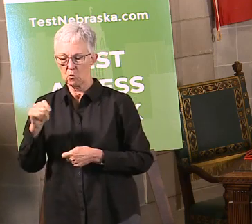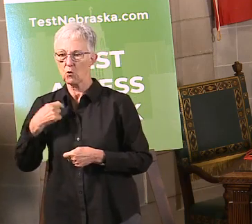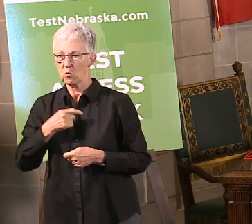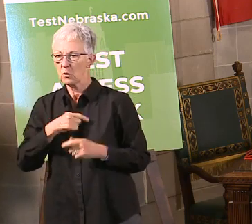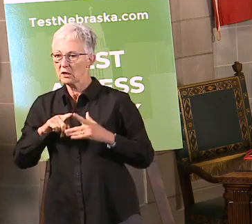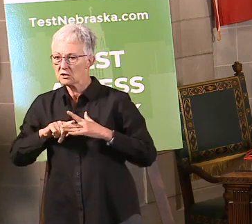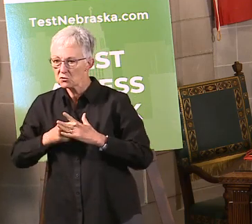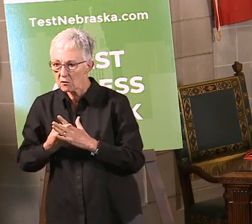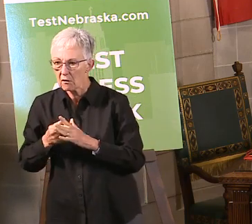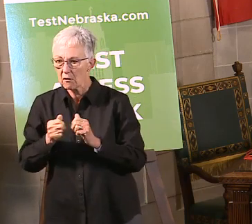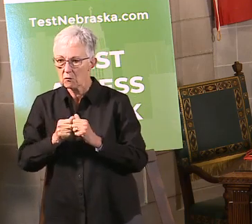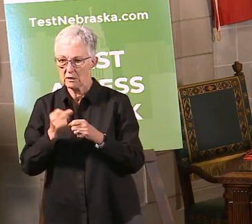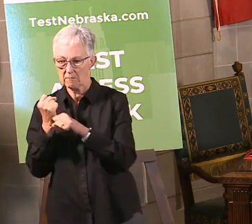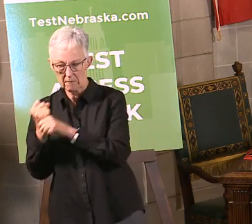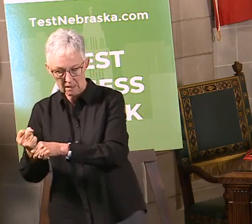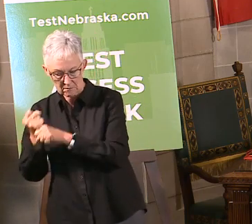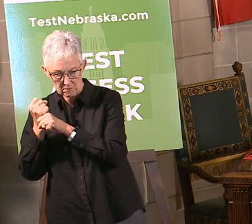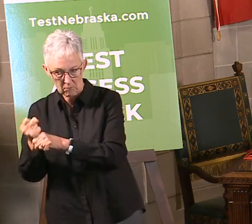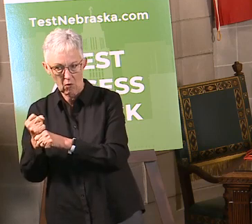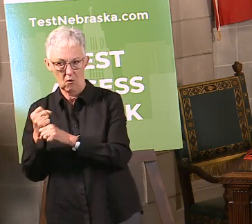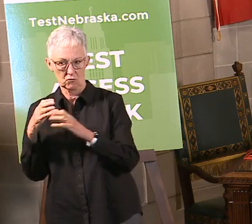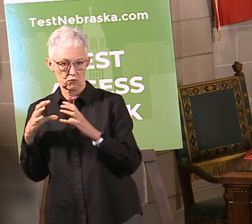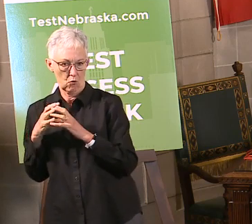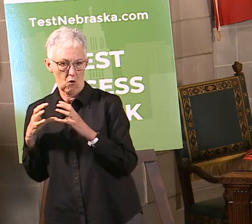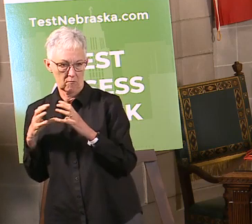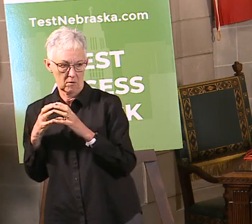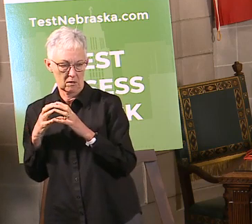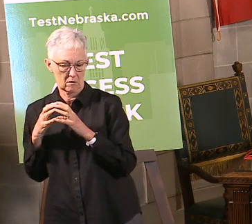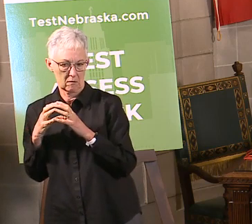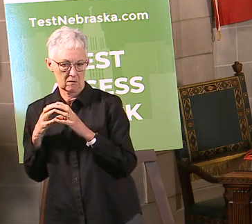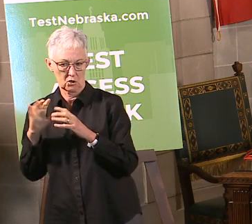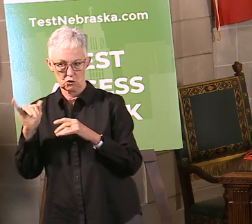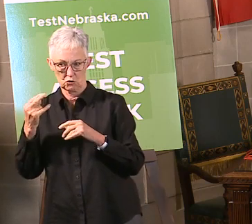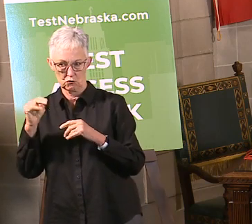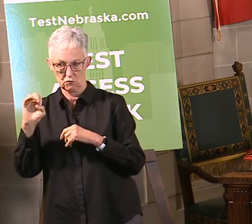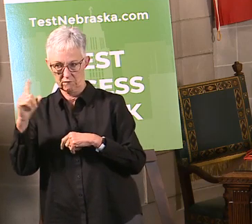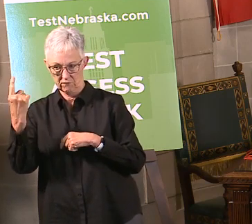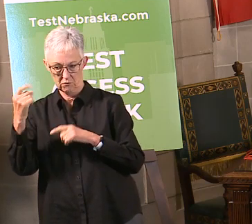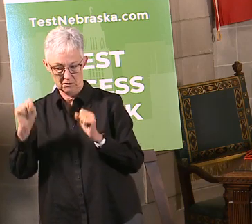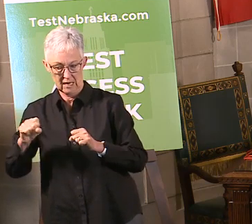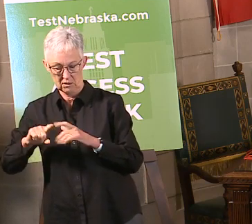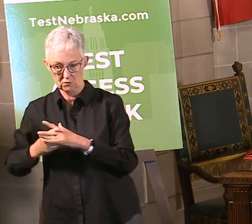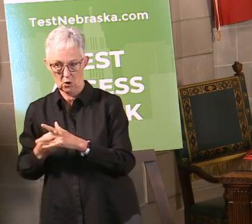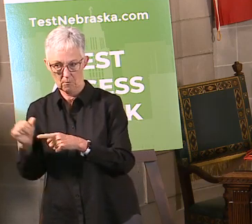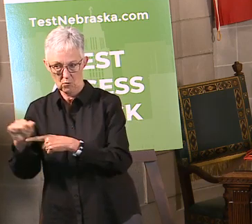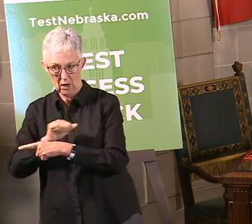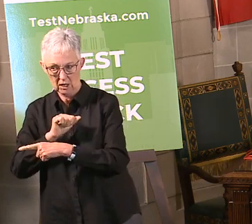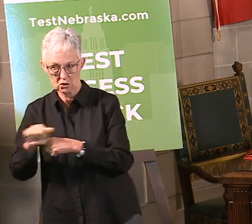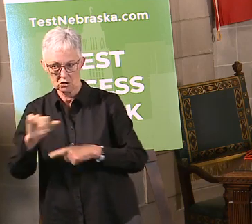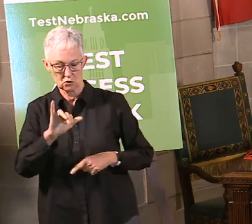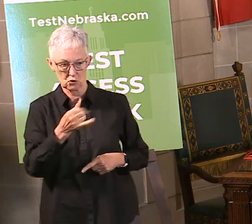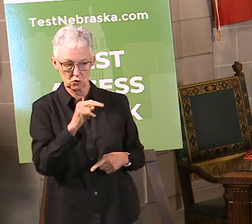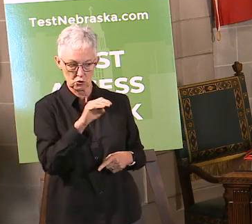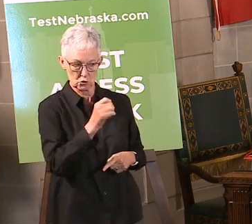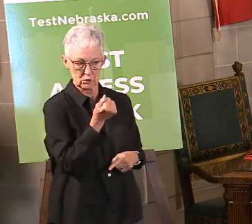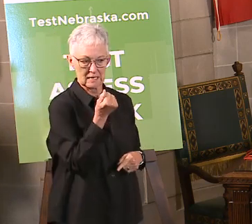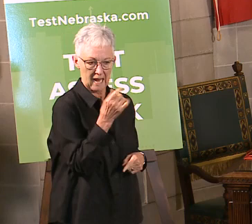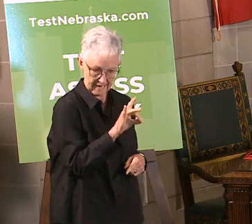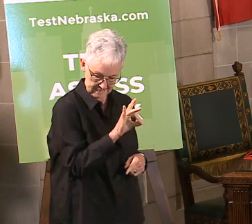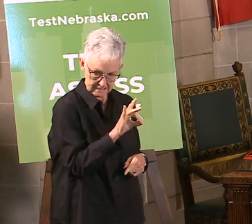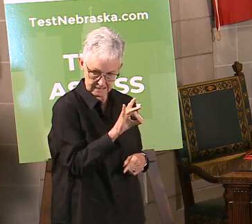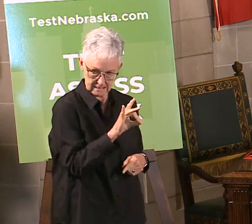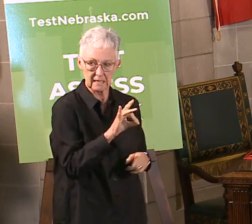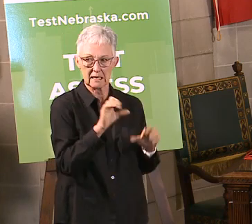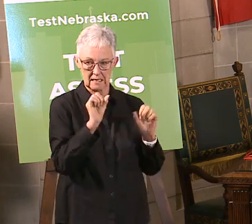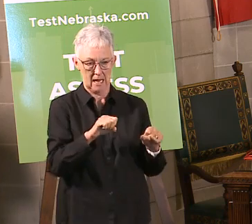June 1st, practices will be allowed. June 18th, games will be allowed. Lots of restrictions on how this is going to work, so go see our guidance